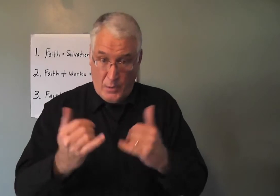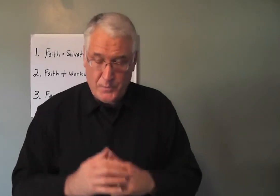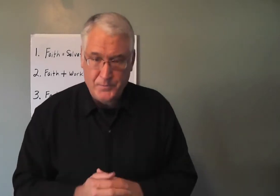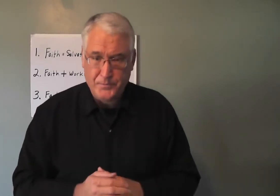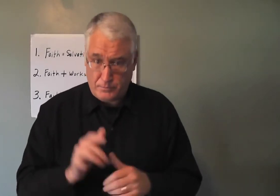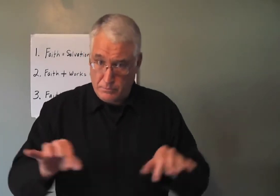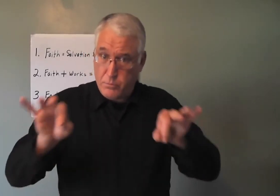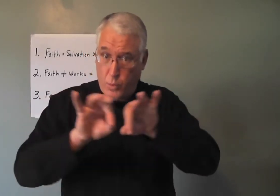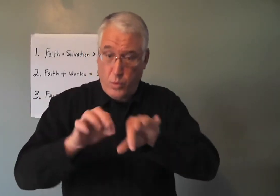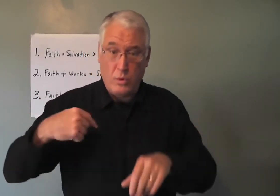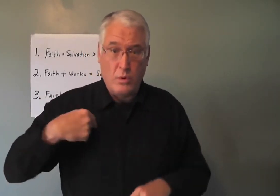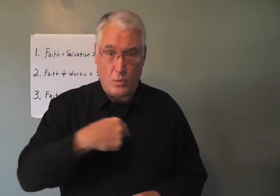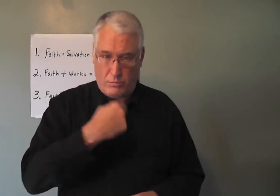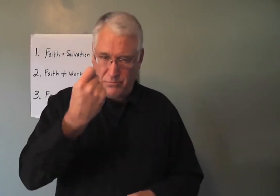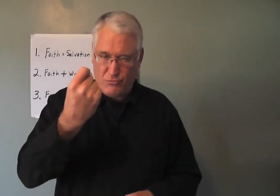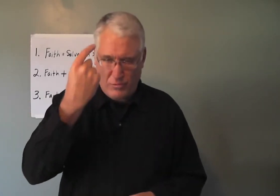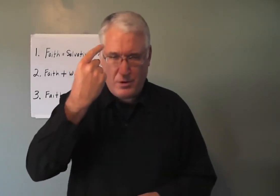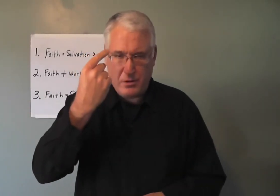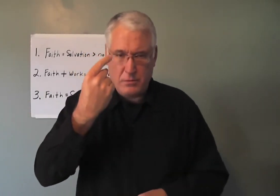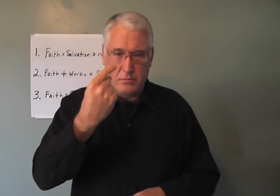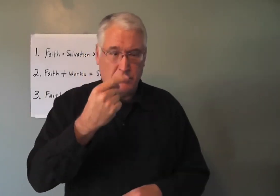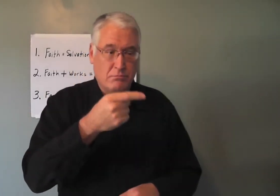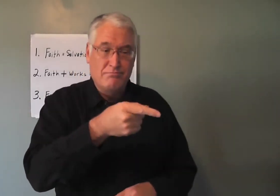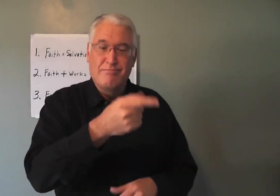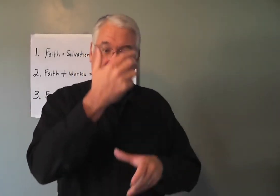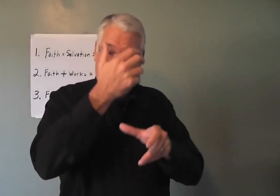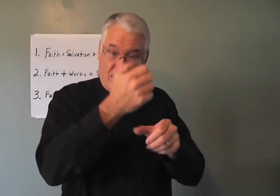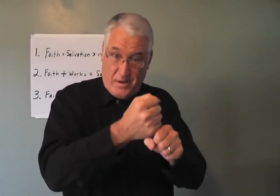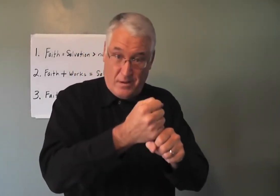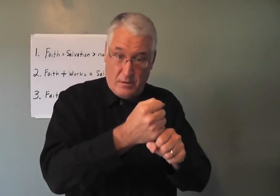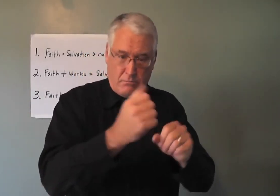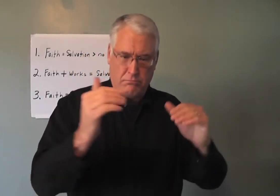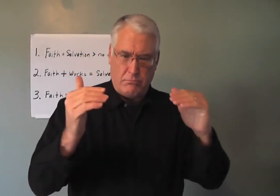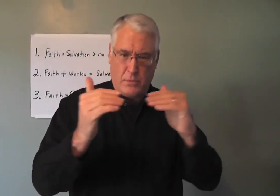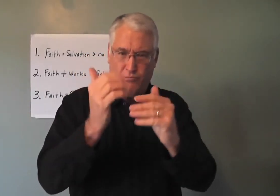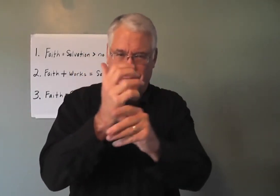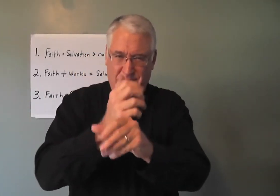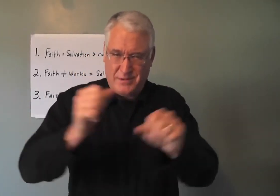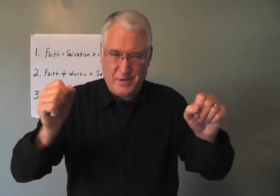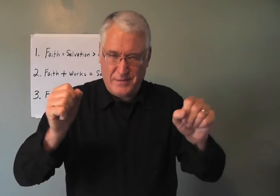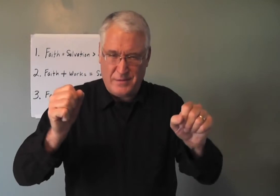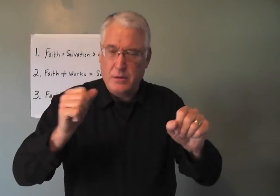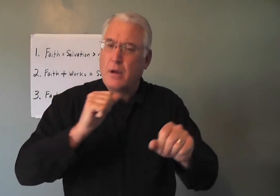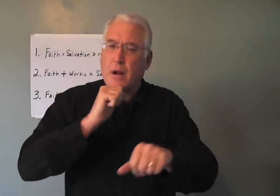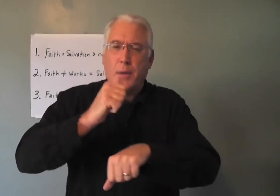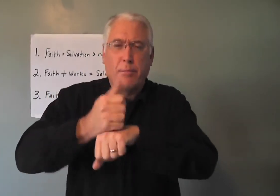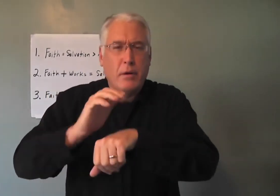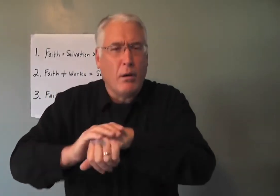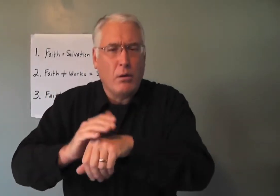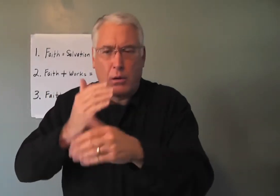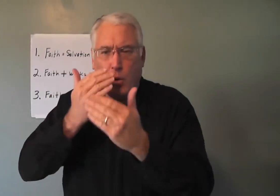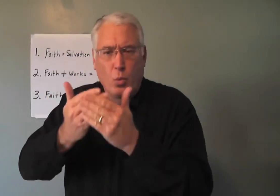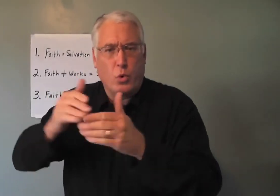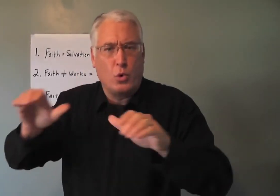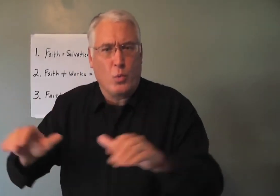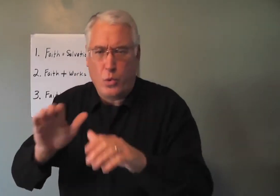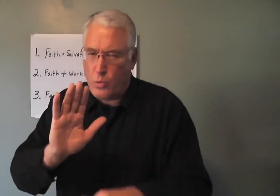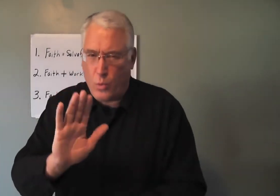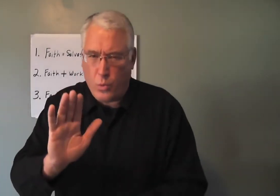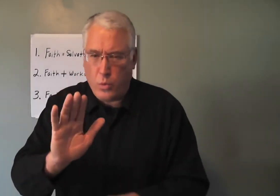Now, it's really important that we understand that faith equals salvation, not based on